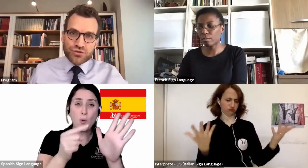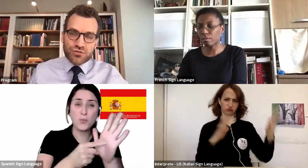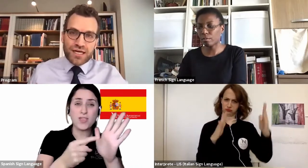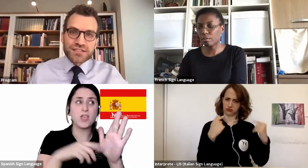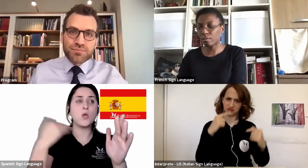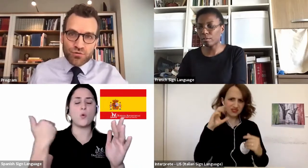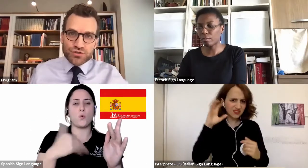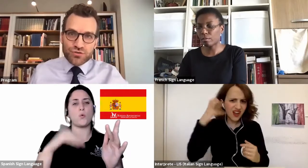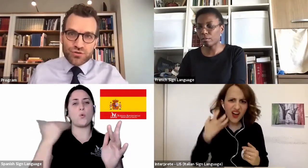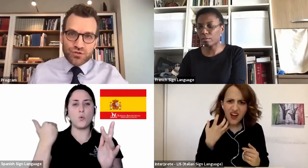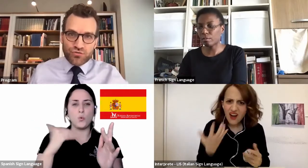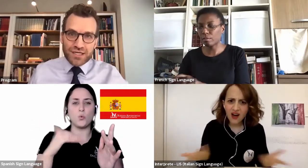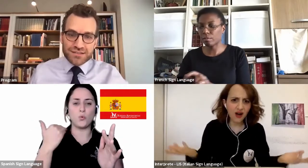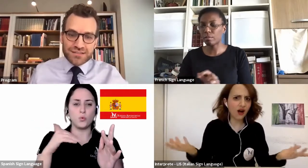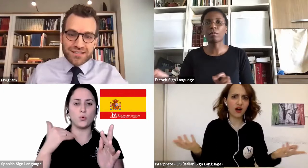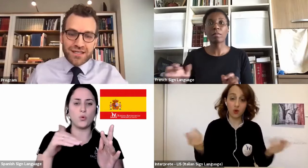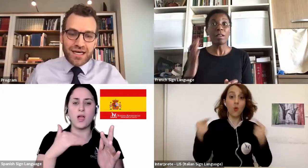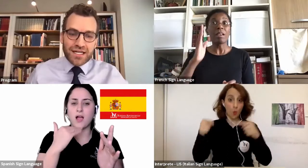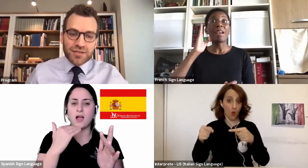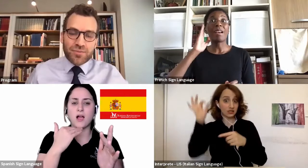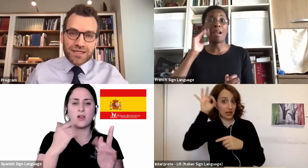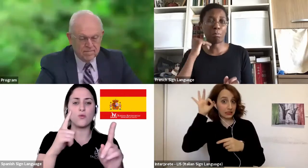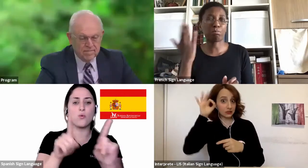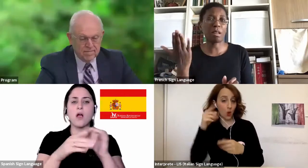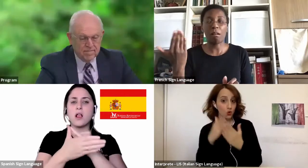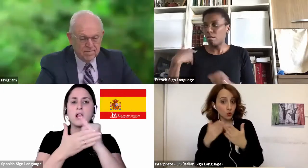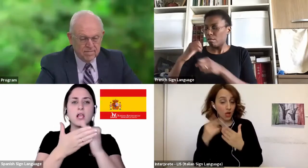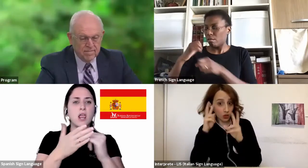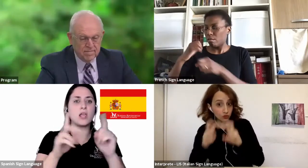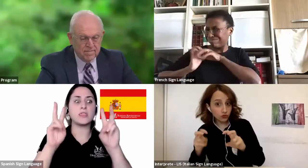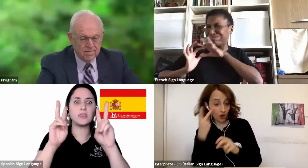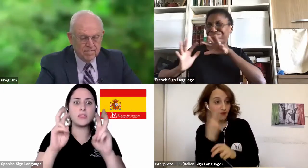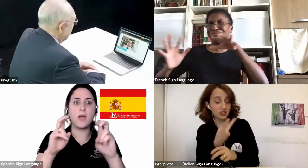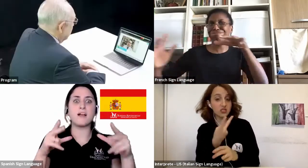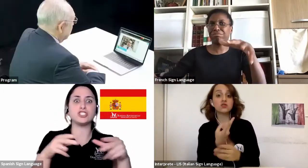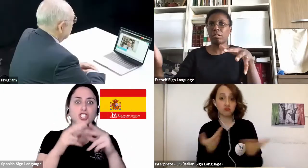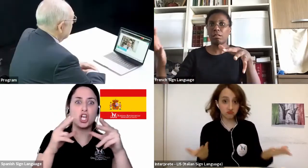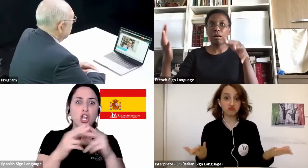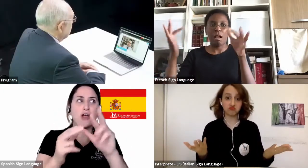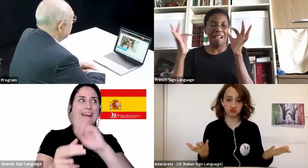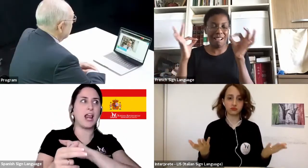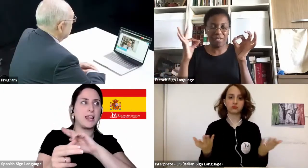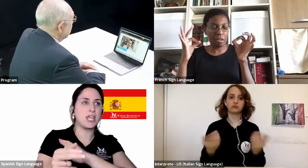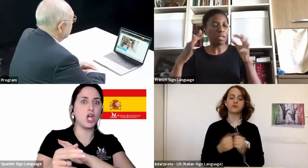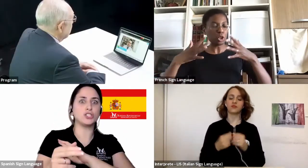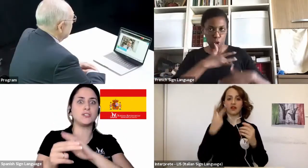biopsychosocial and spiritual crisis and pandemic. It's truly been an existential